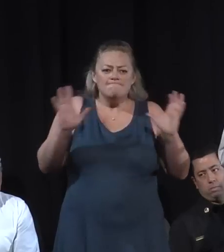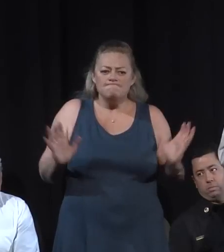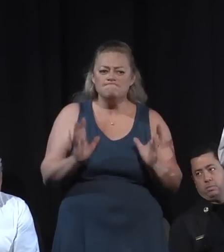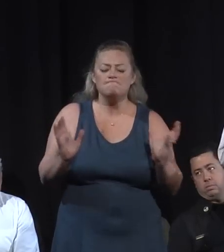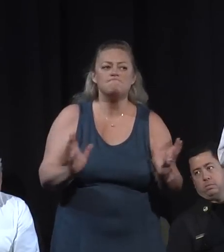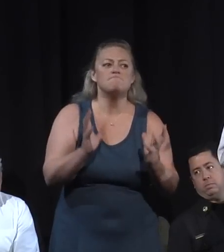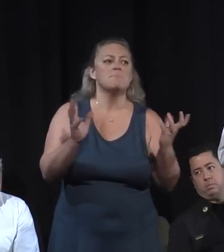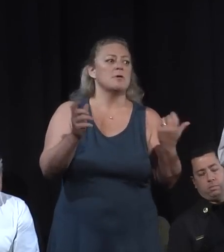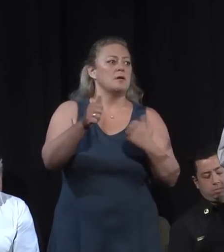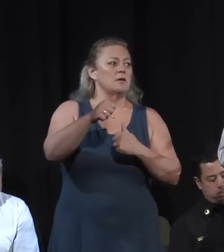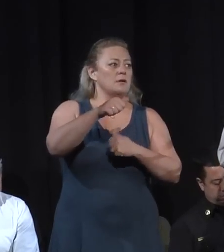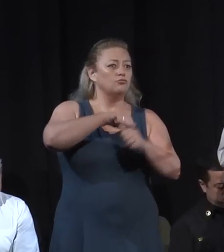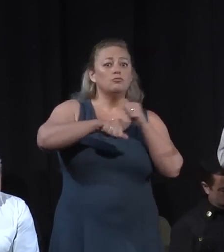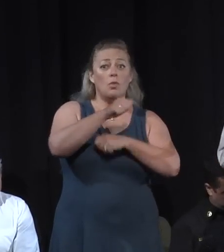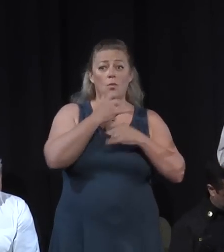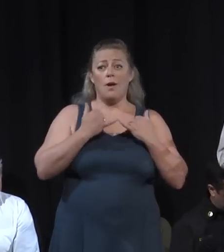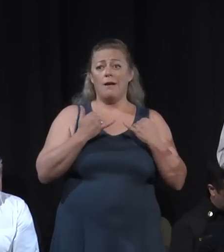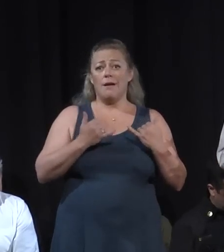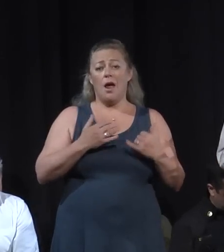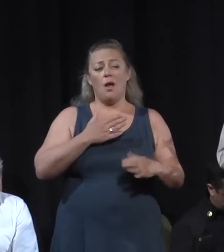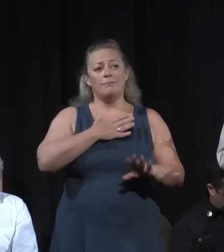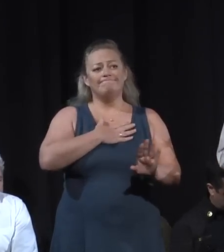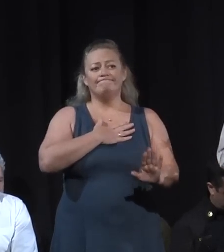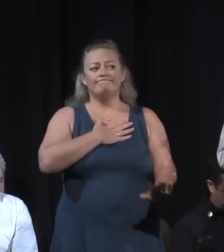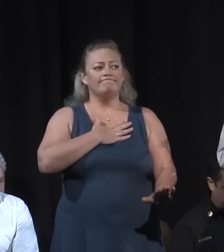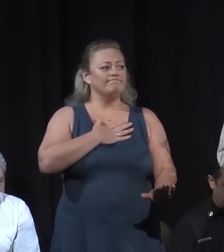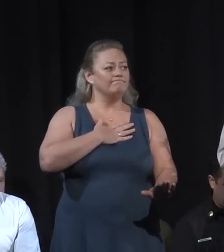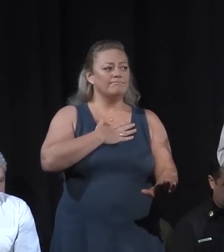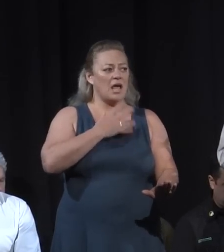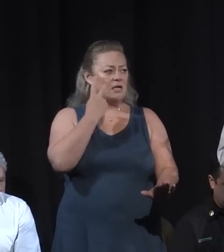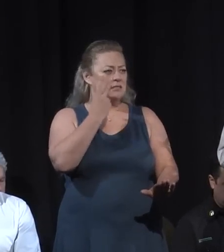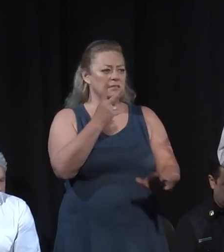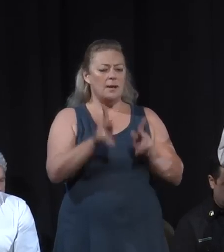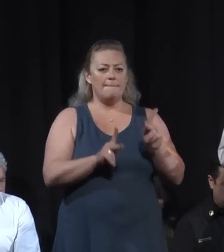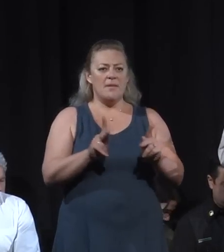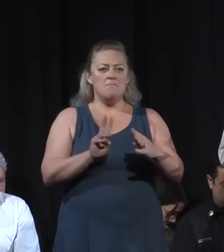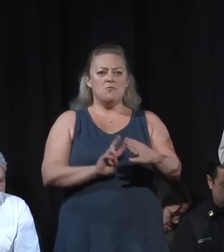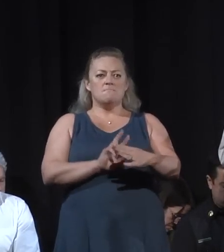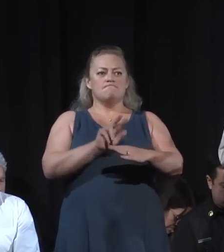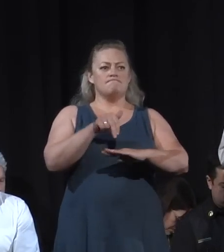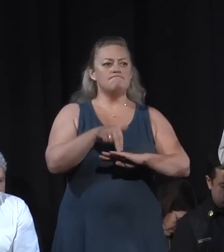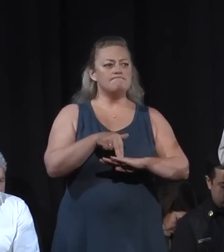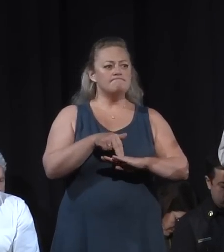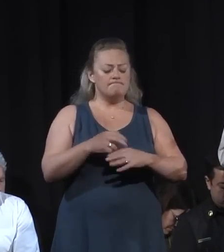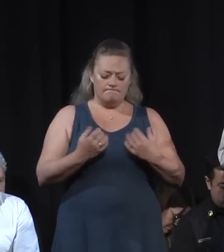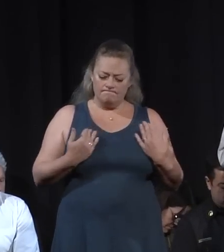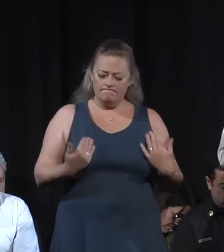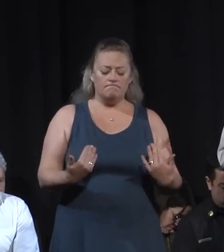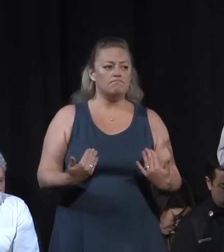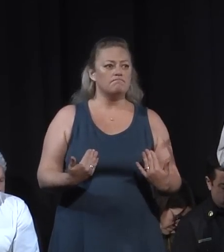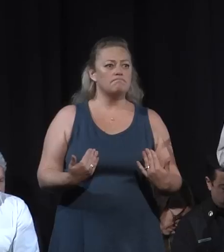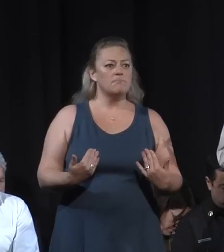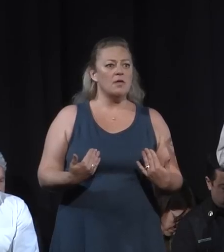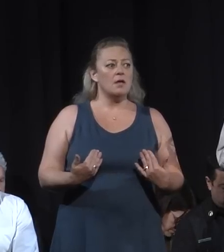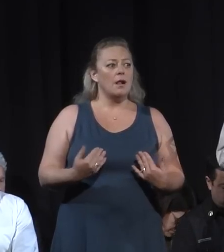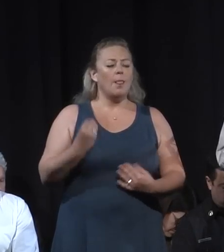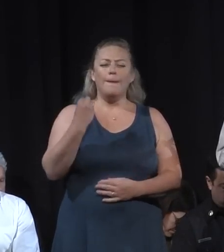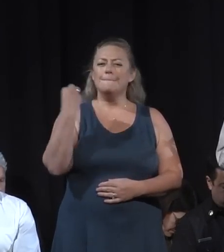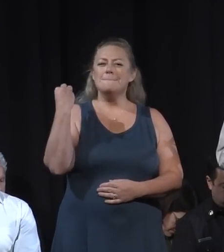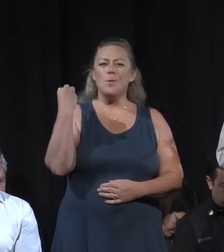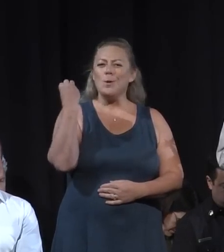truly humbled as I watch everybody step up. And the beauty of